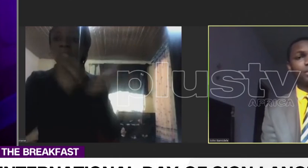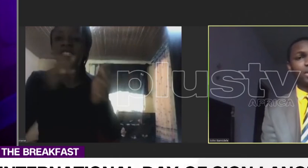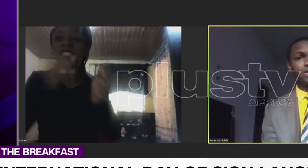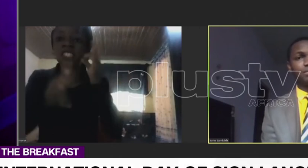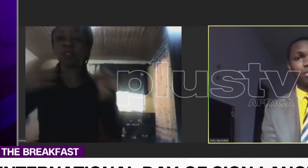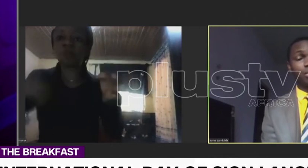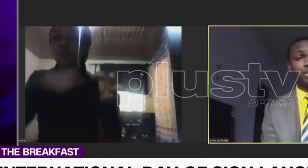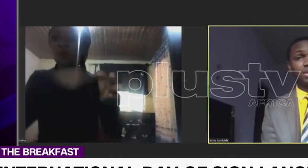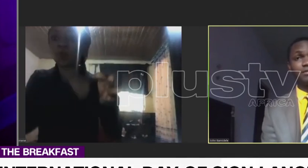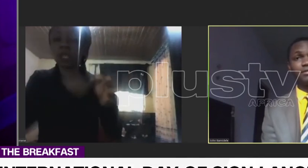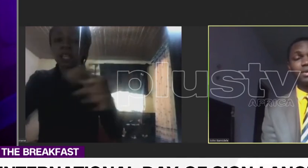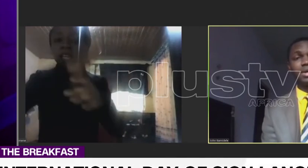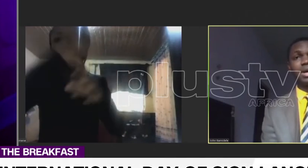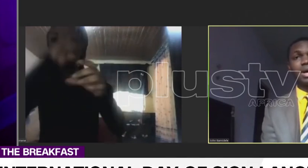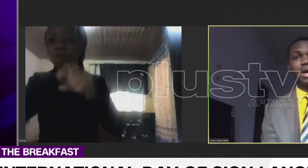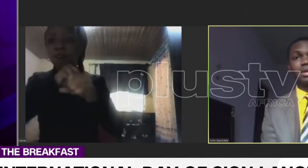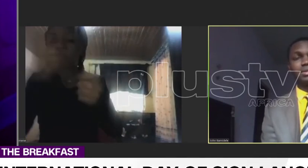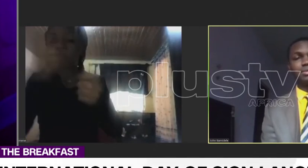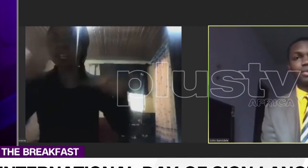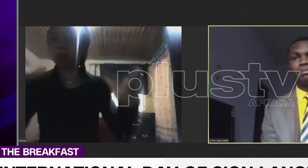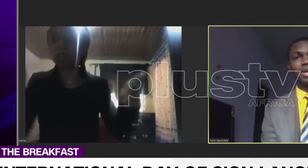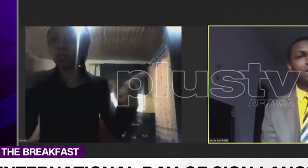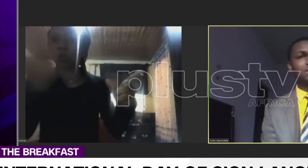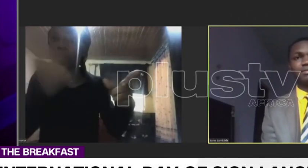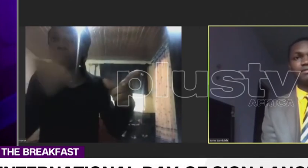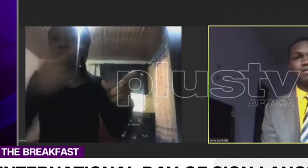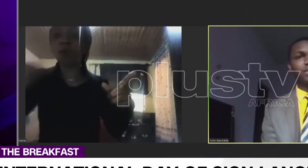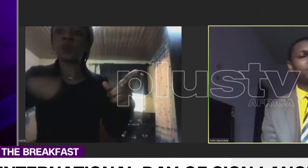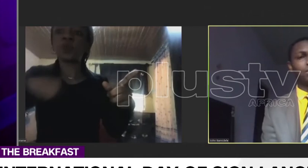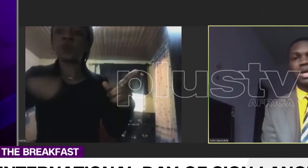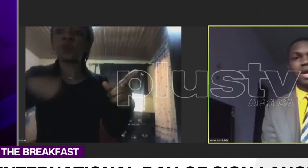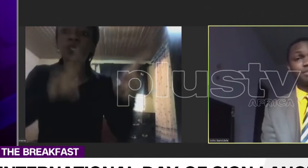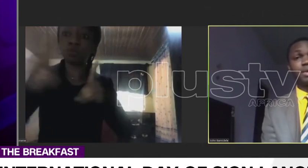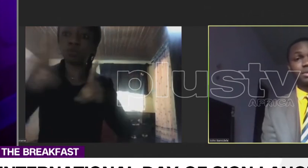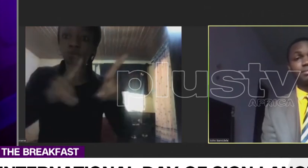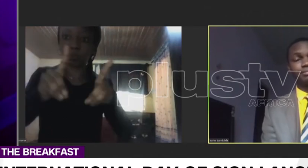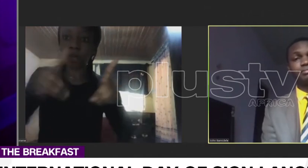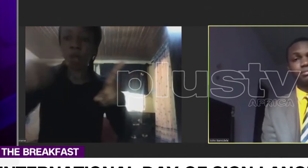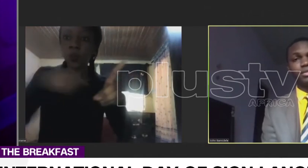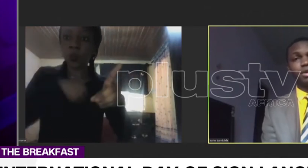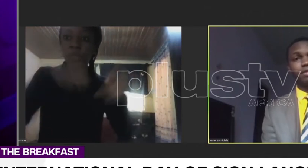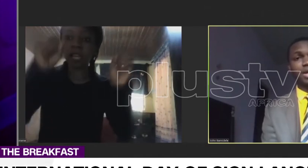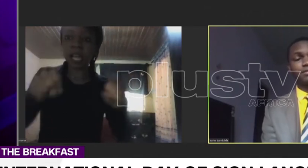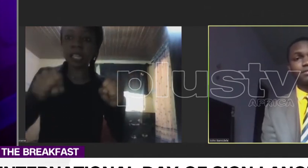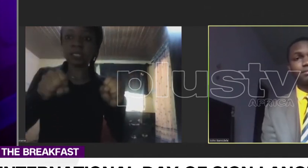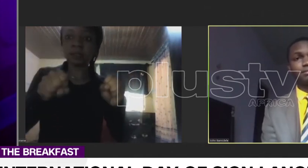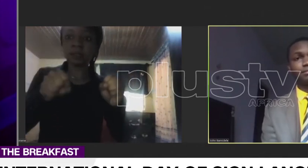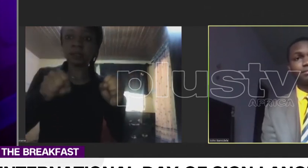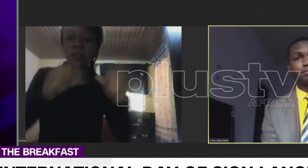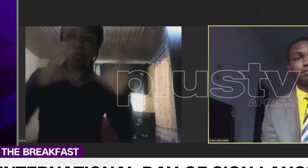more with the dead and we can apply it in various other aspects of life. Thank